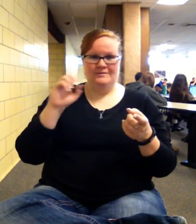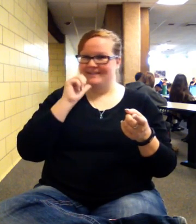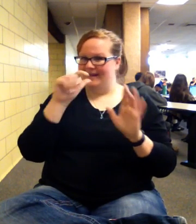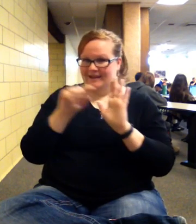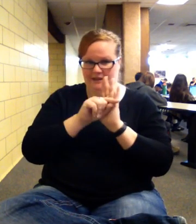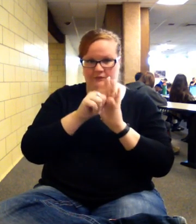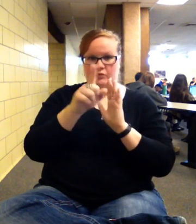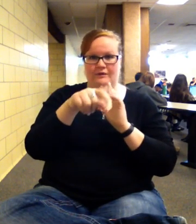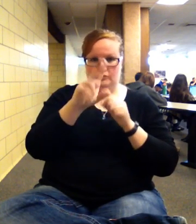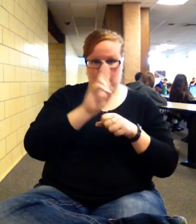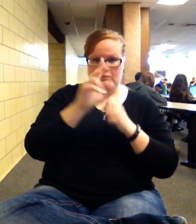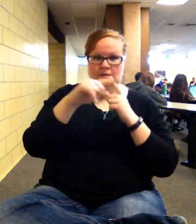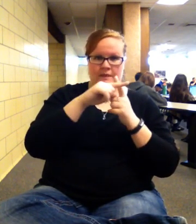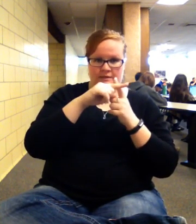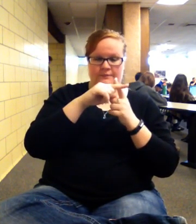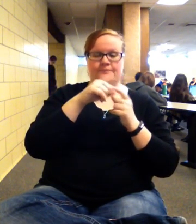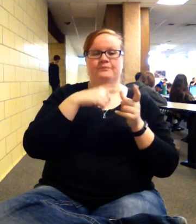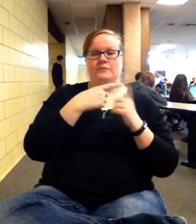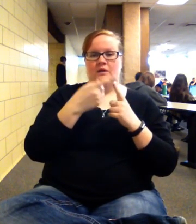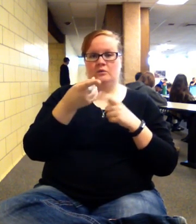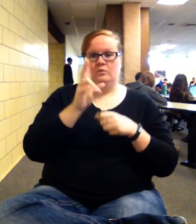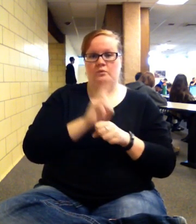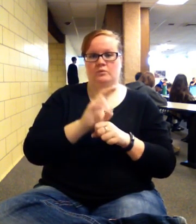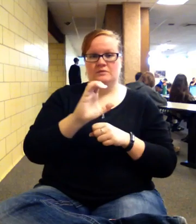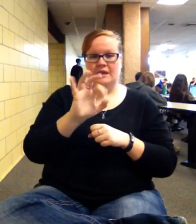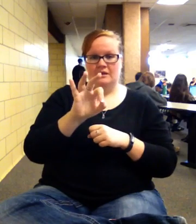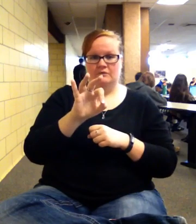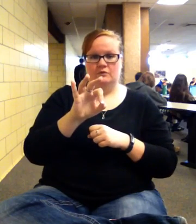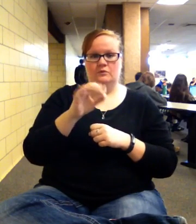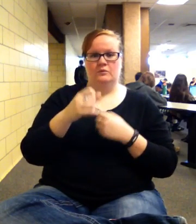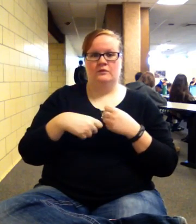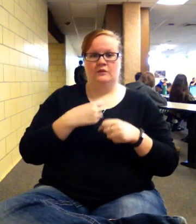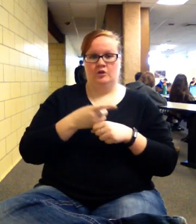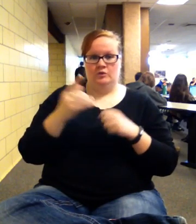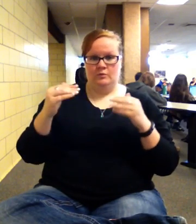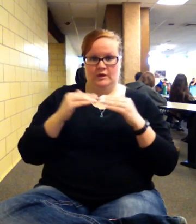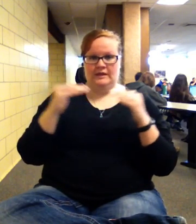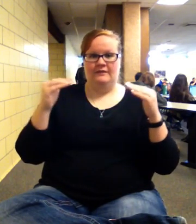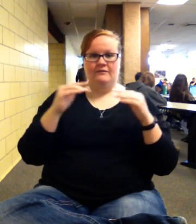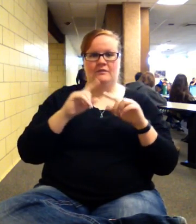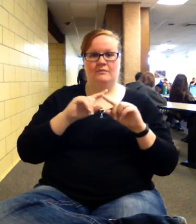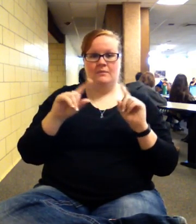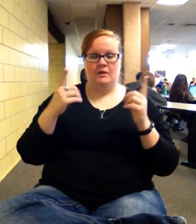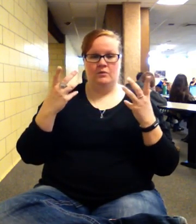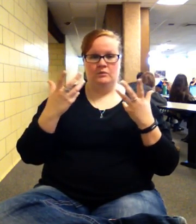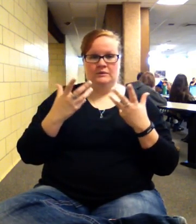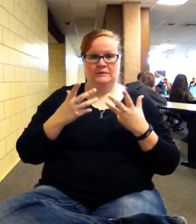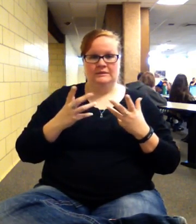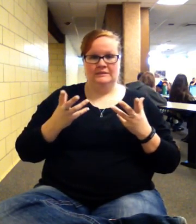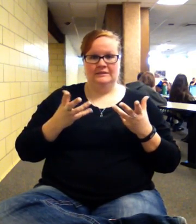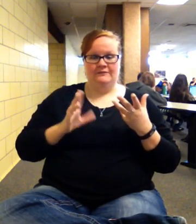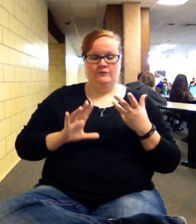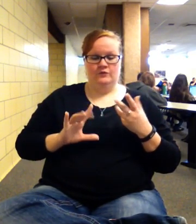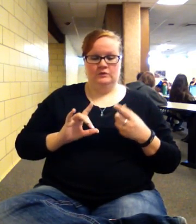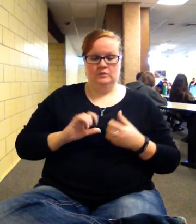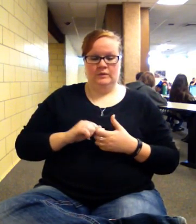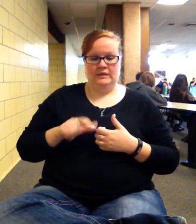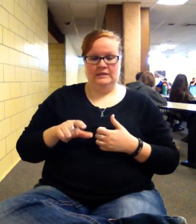Then you're going to use the cash flow, the year you break even, but what's different here compared to the payback period is in